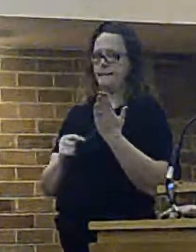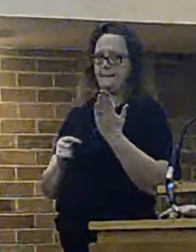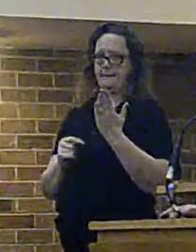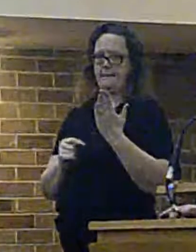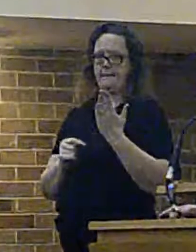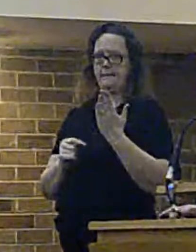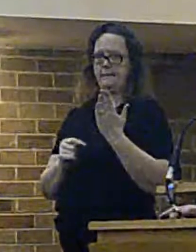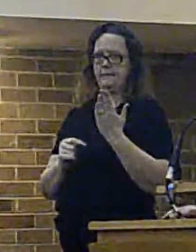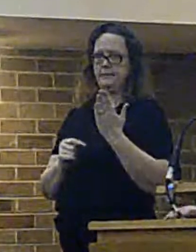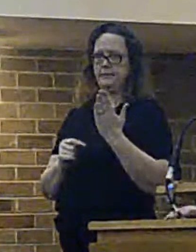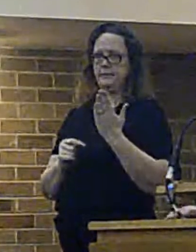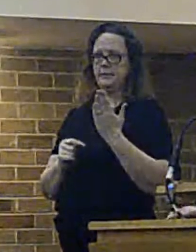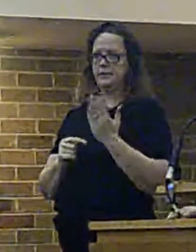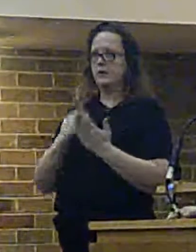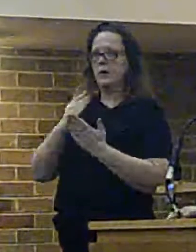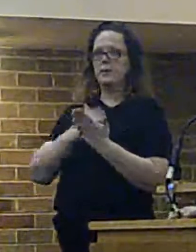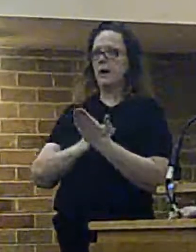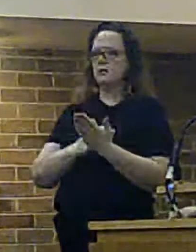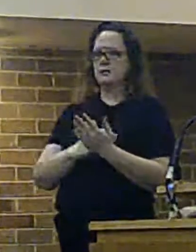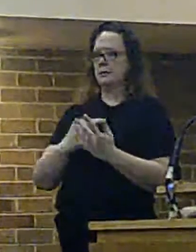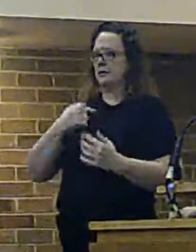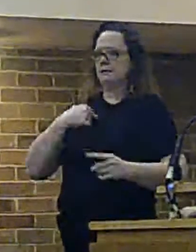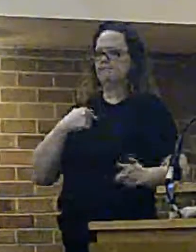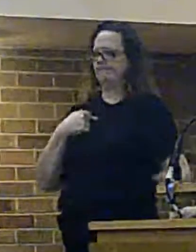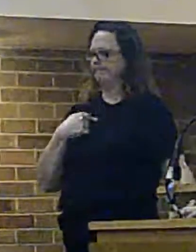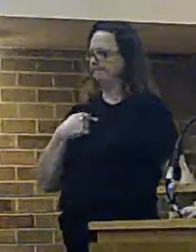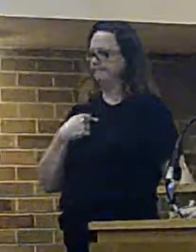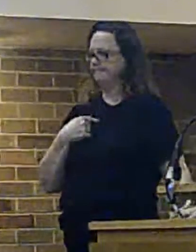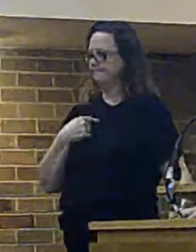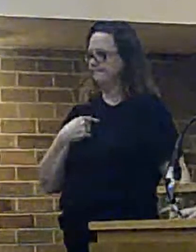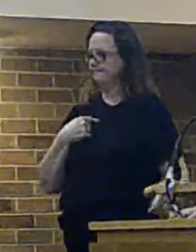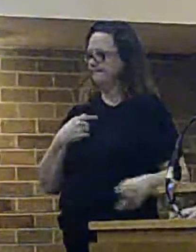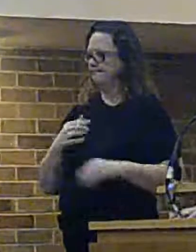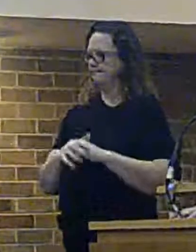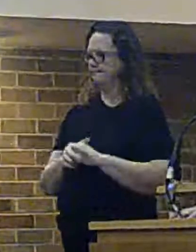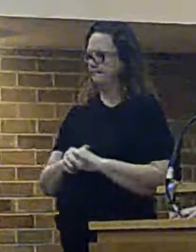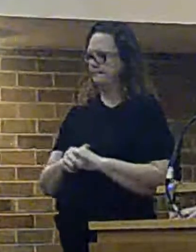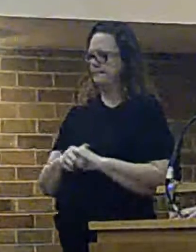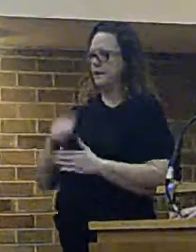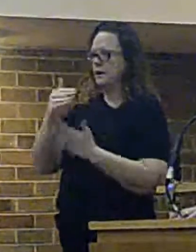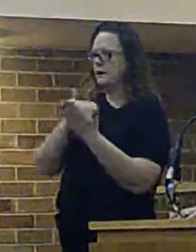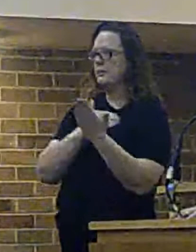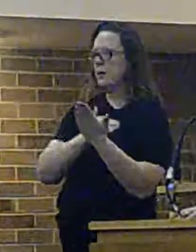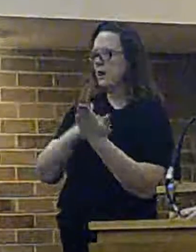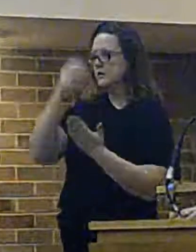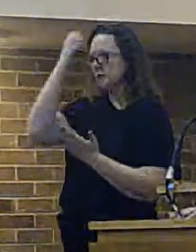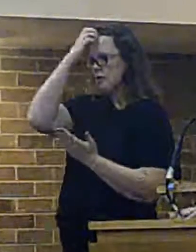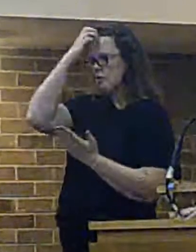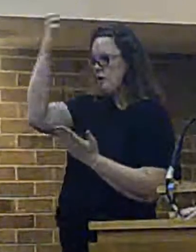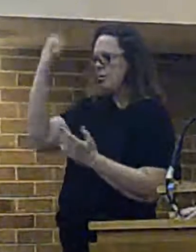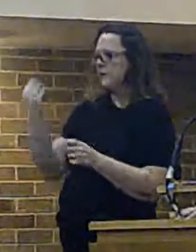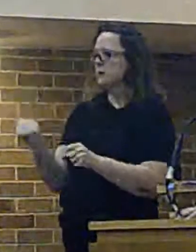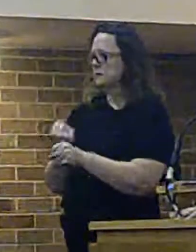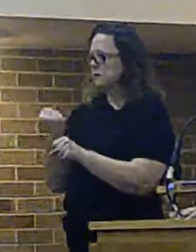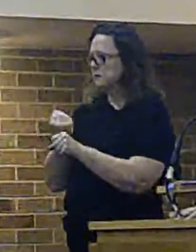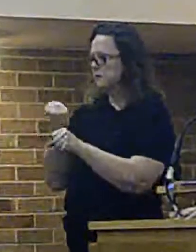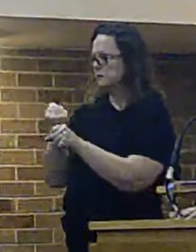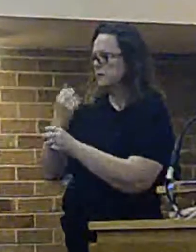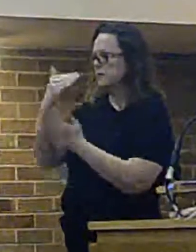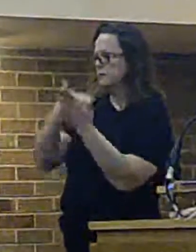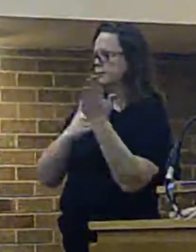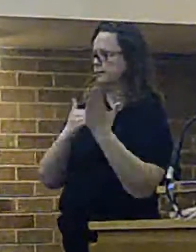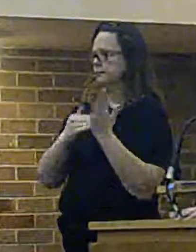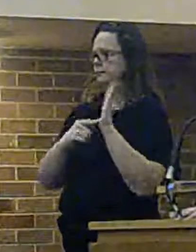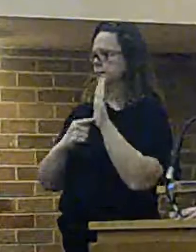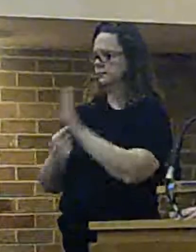to be clear, it's not policy that I make. This is policy that the government makes as our elected